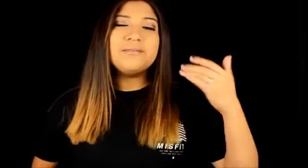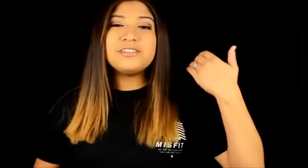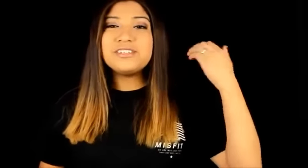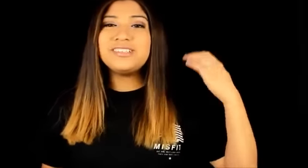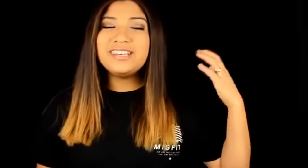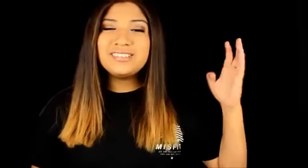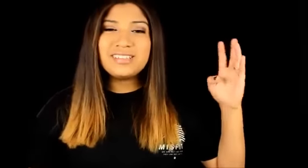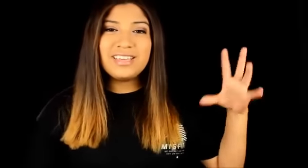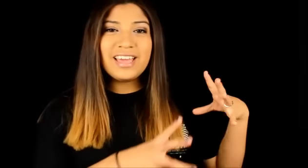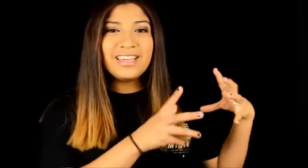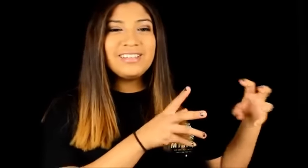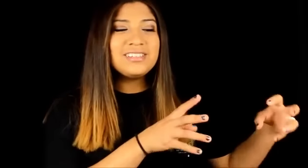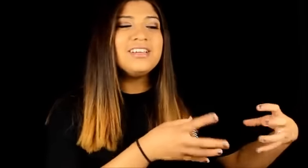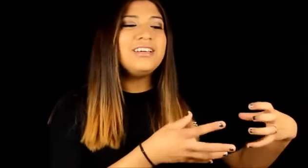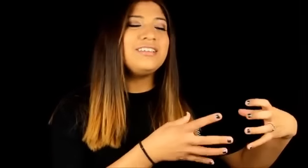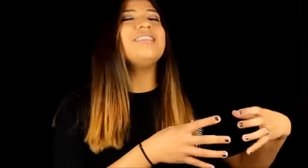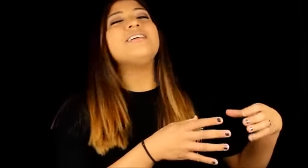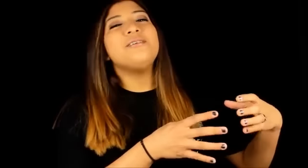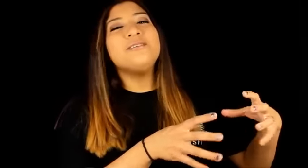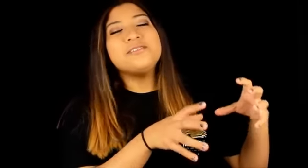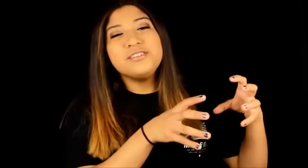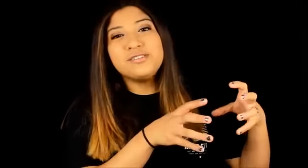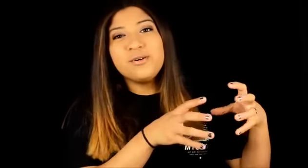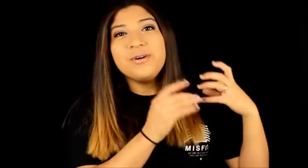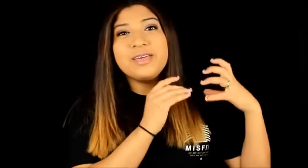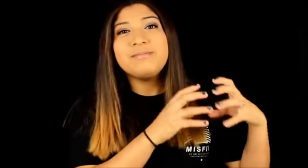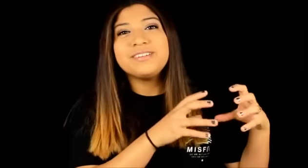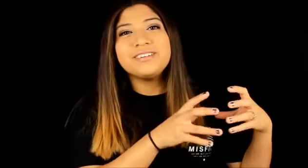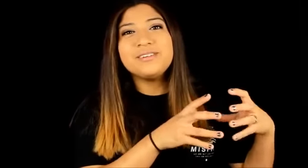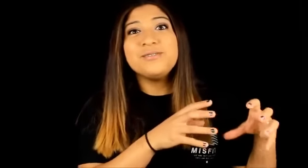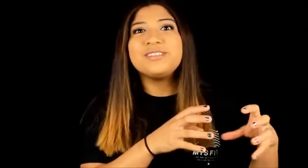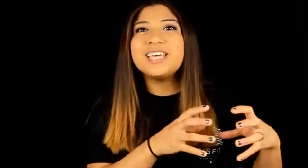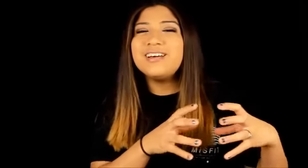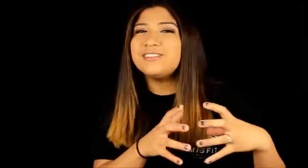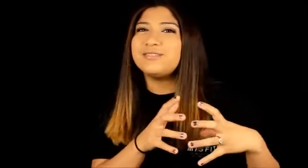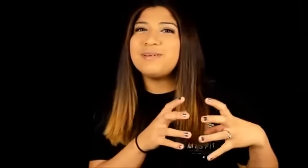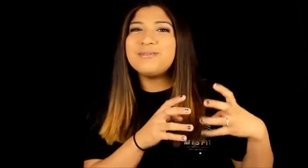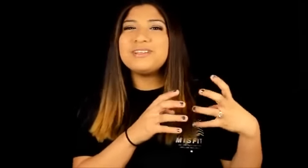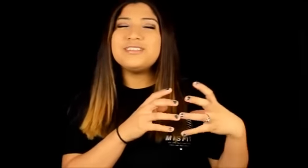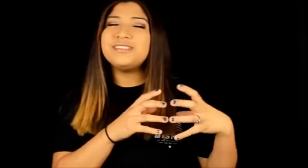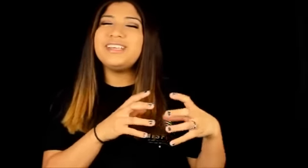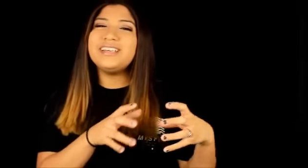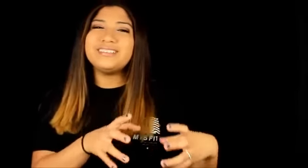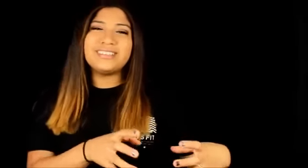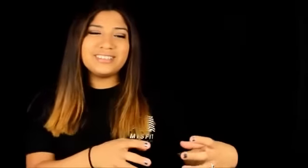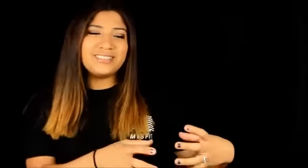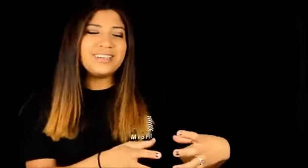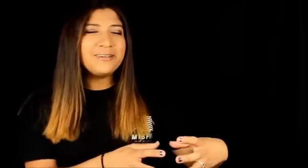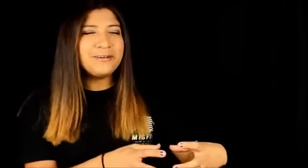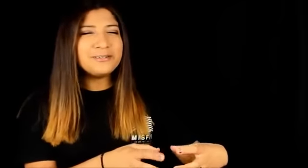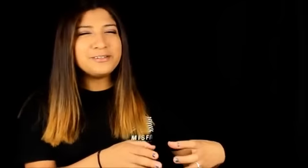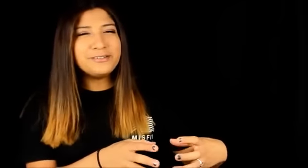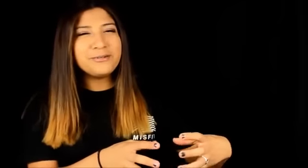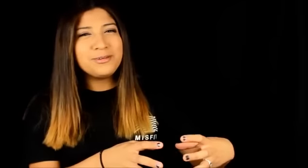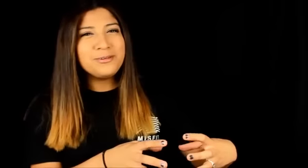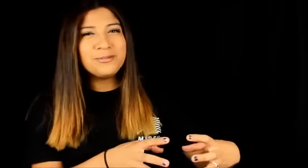when she sings at the end it's like oh she's so hipster and you could tell just by the way she sings and it's like oh she's so cute